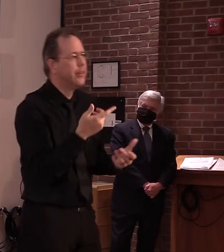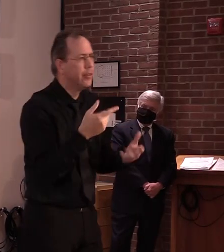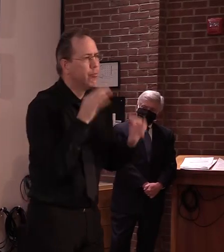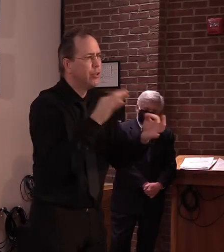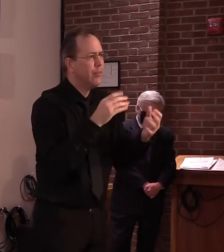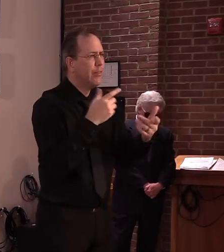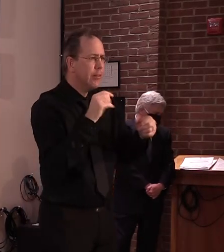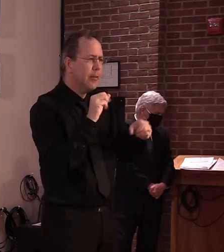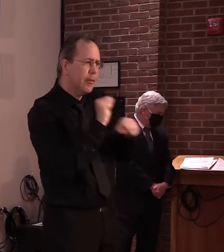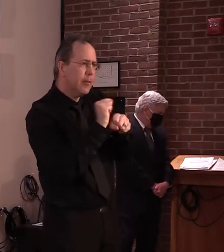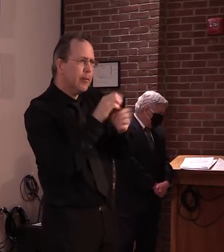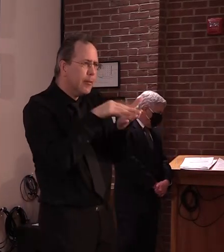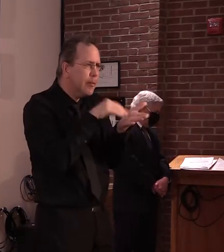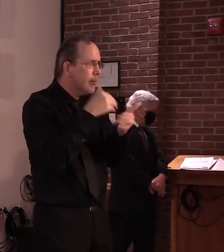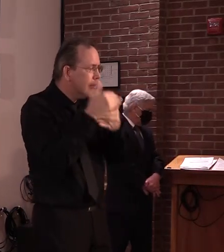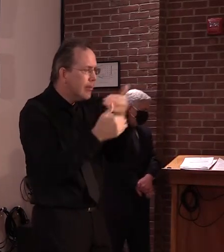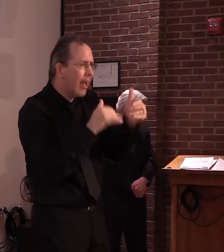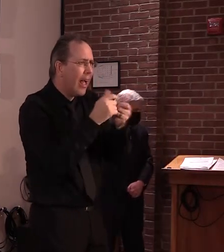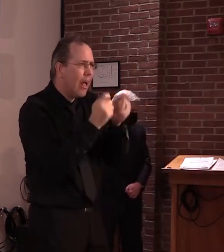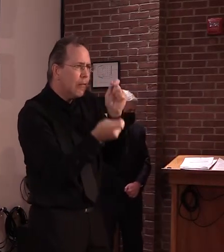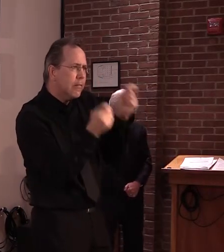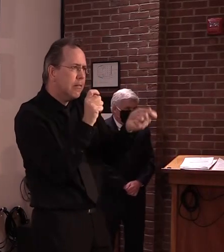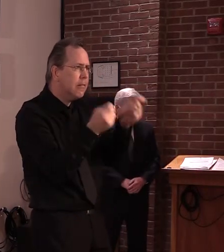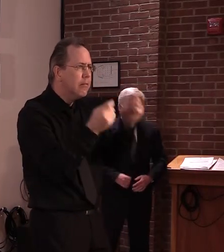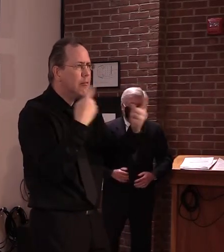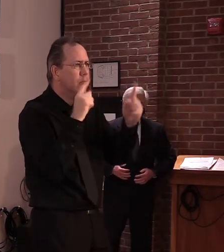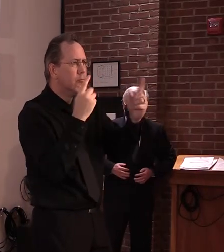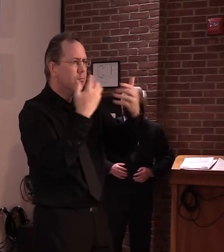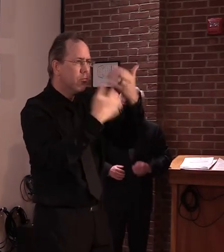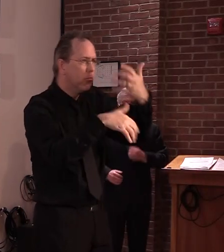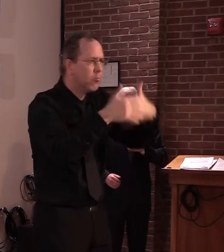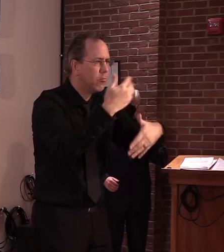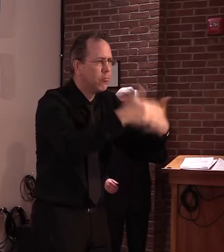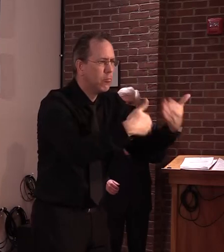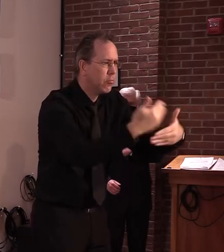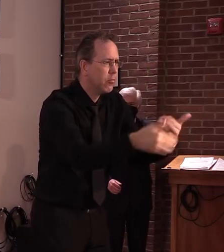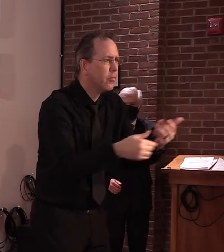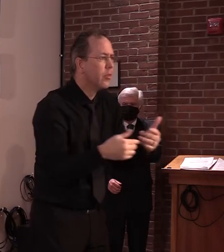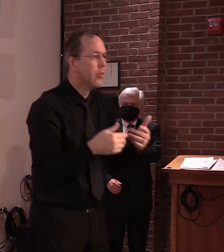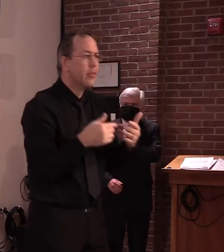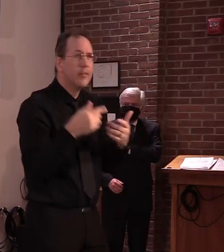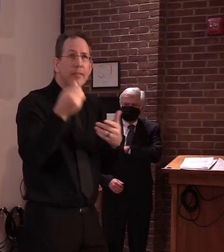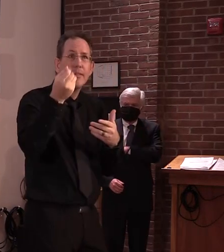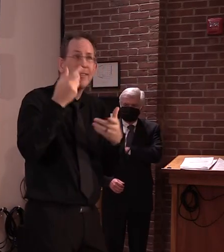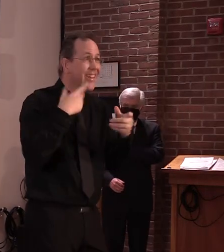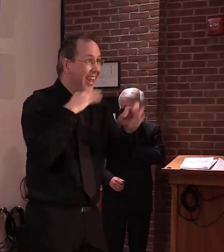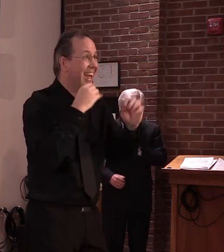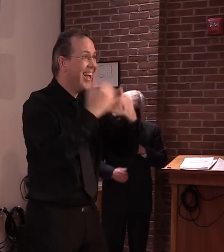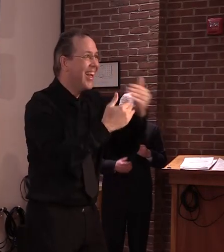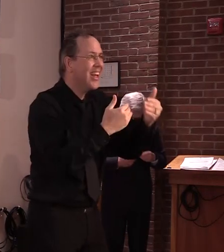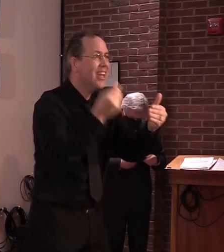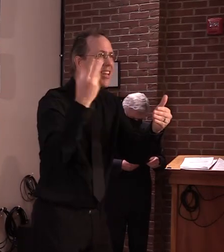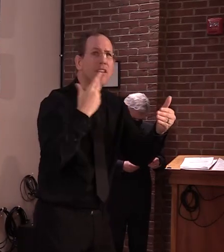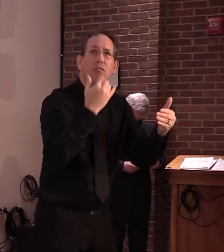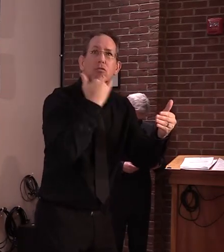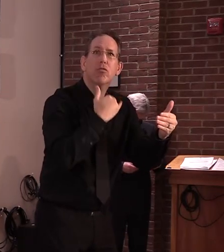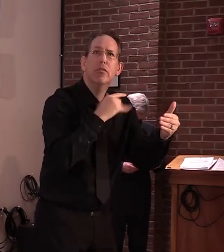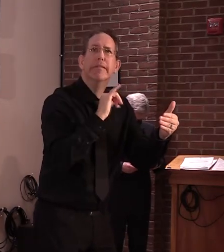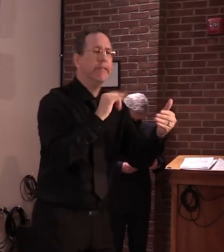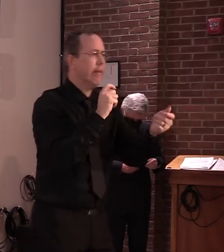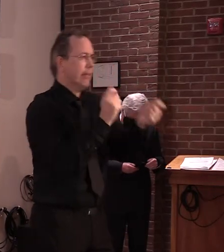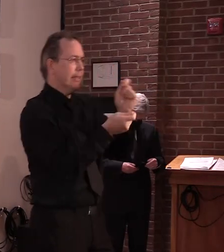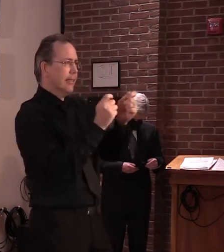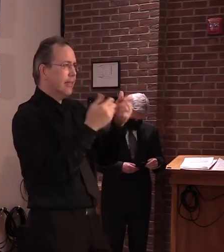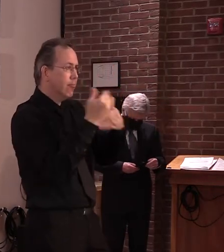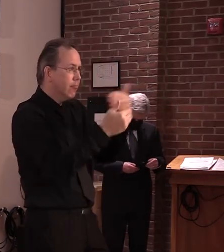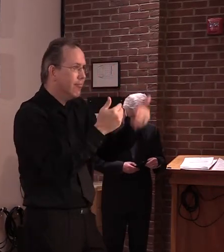every single day. The science seems to change a bit. But but at the same time, you know, we we